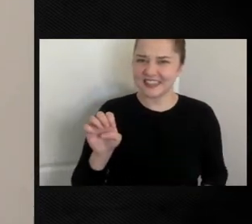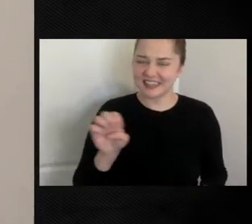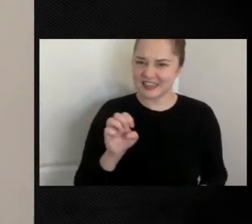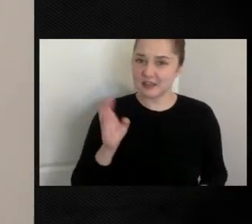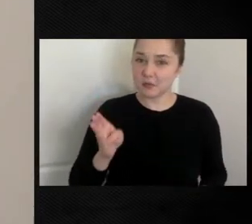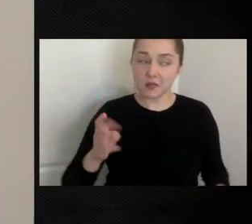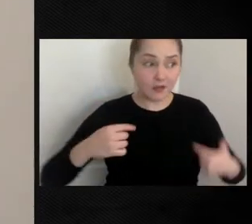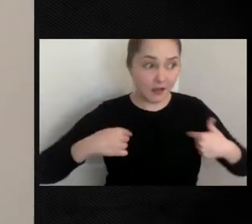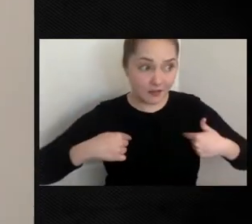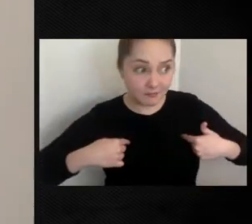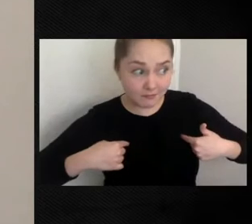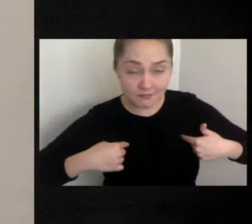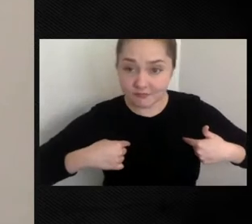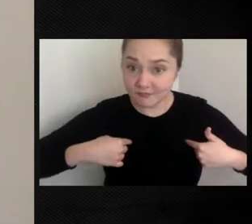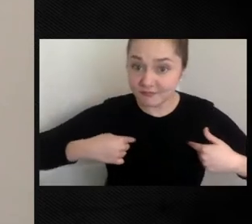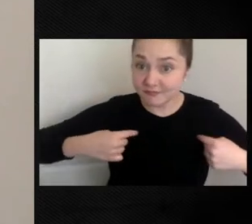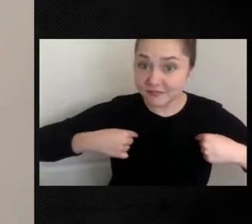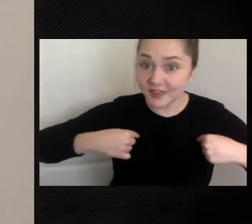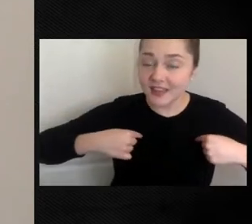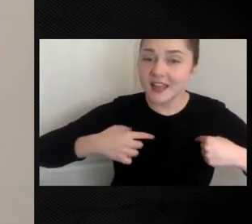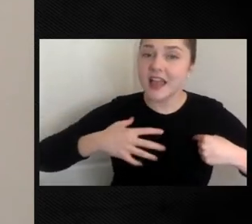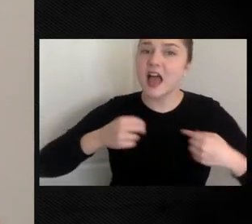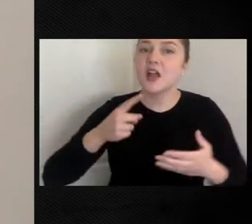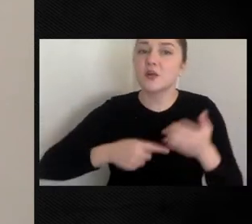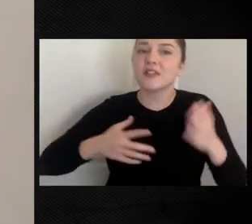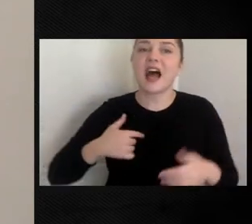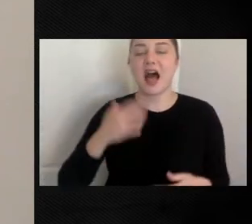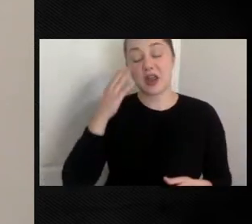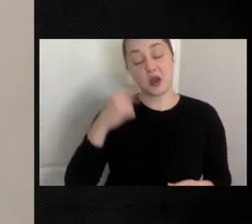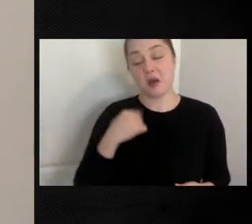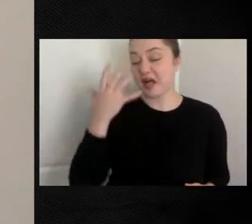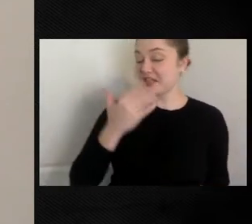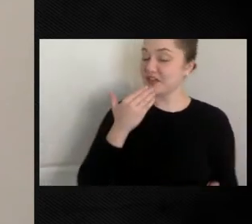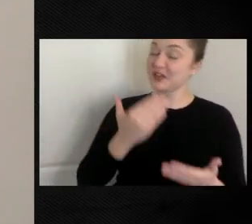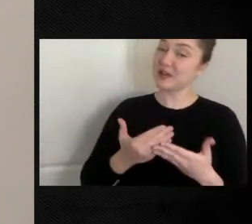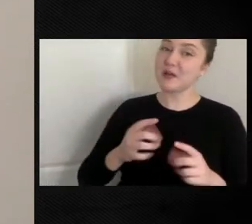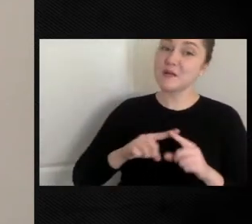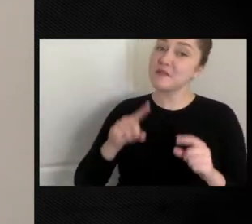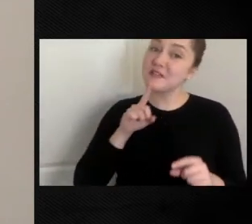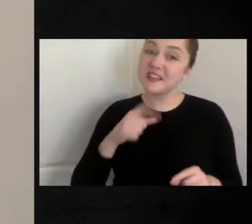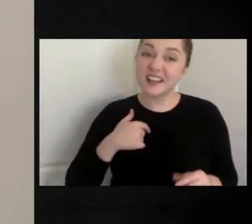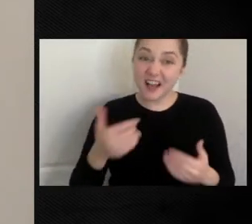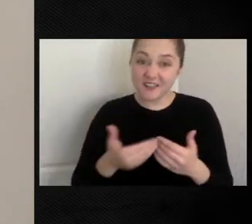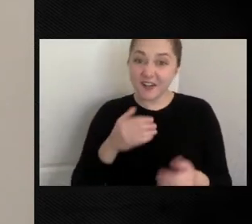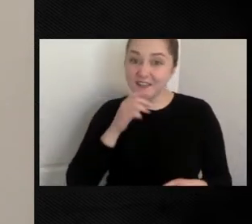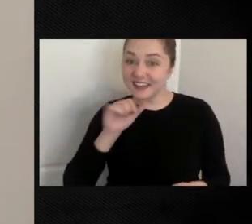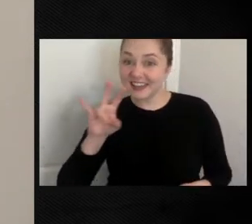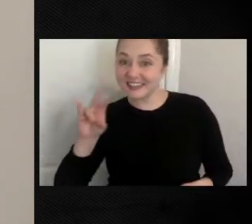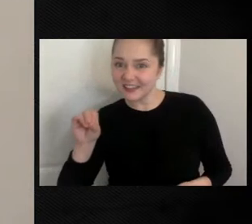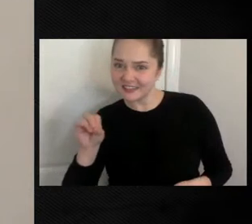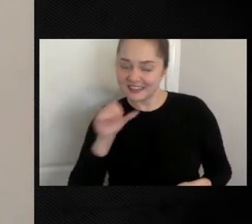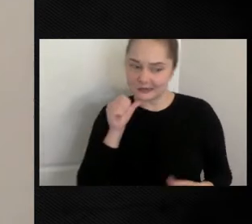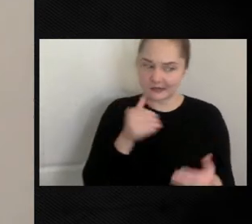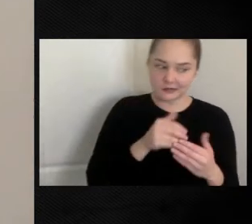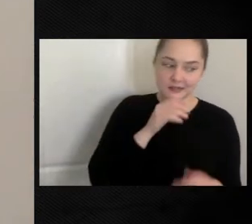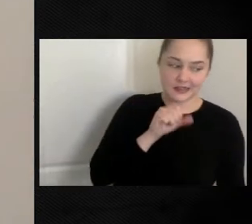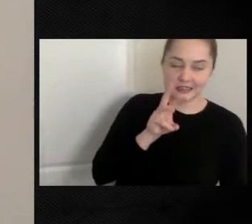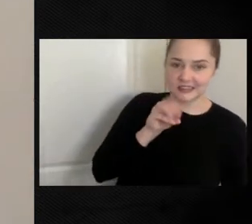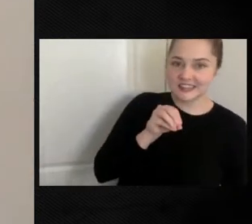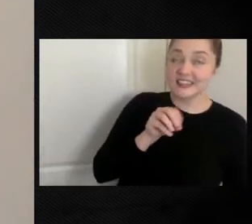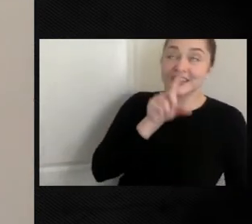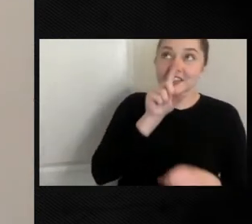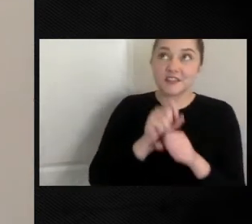am. And all that's left of me, I know I look pretty good, but I'm closer to 70 than 60. Matter of fact, June